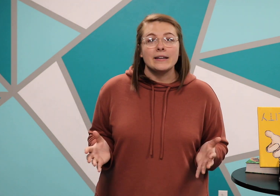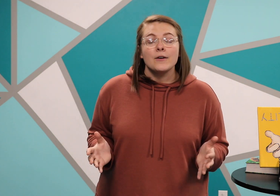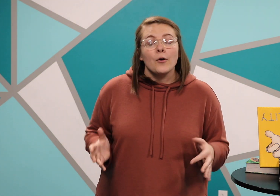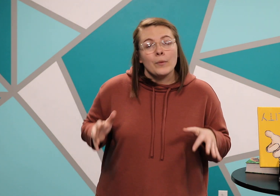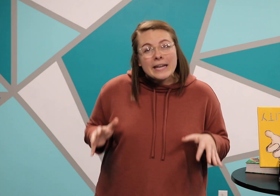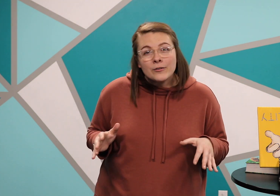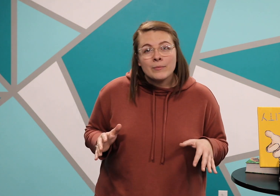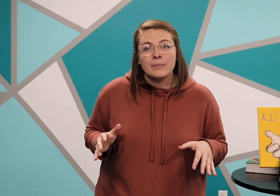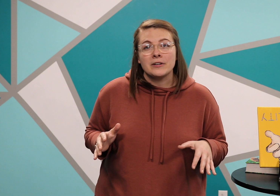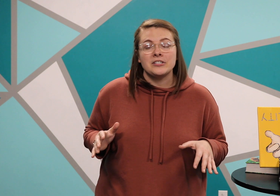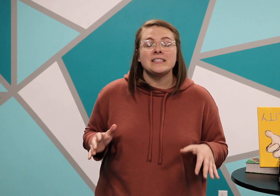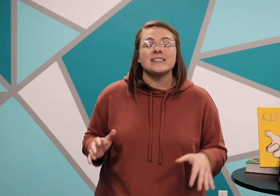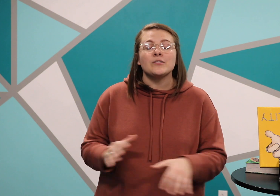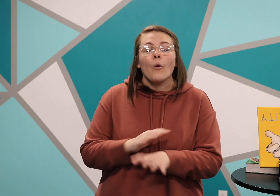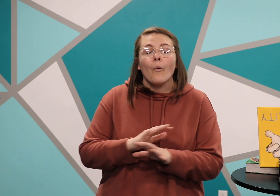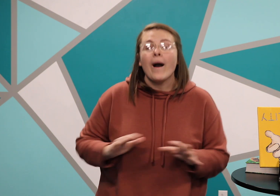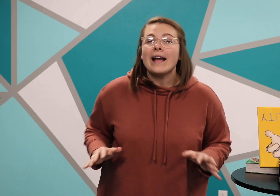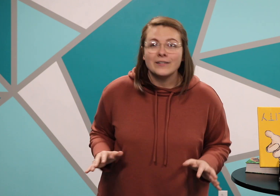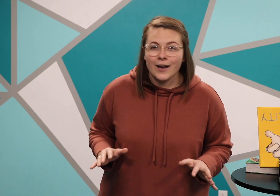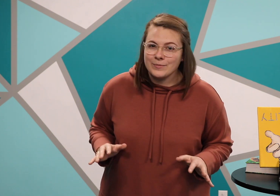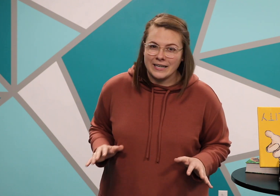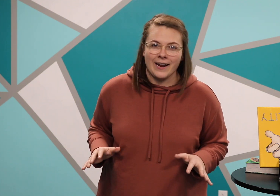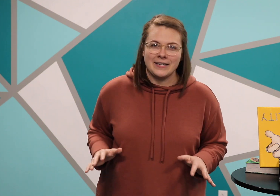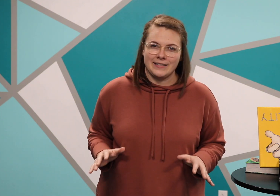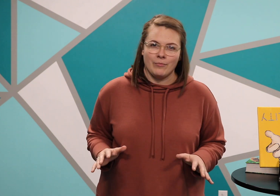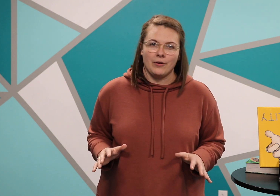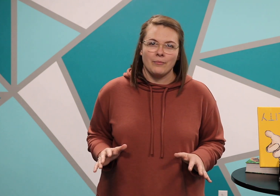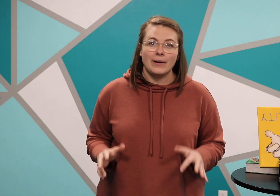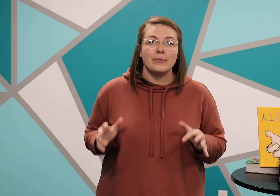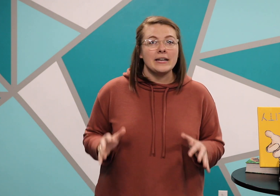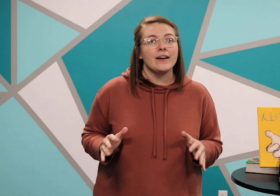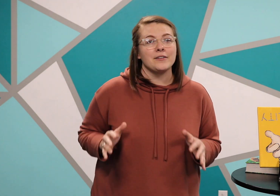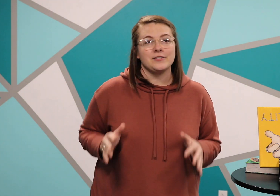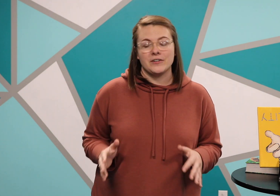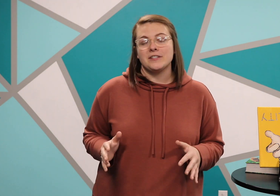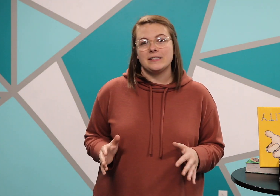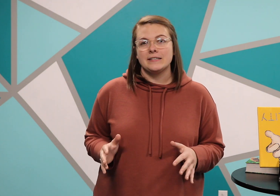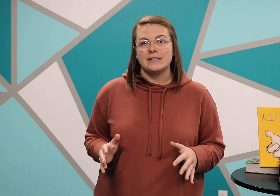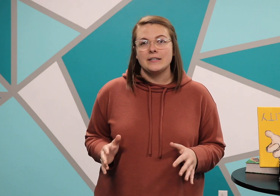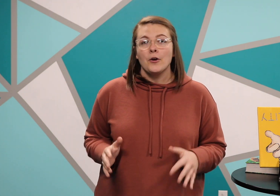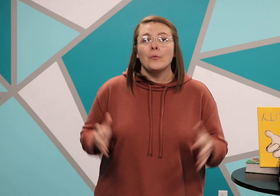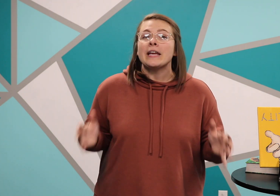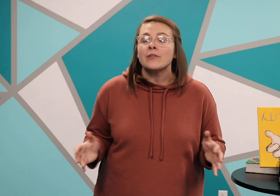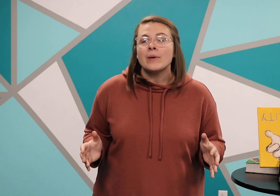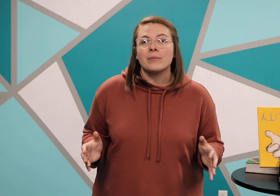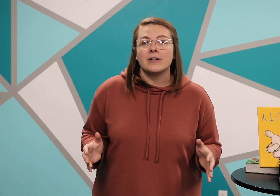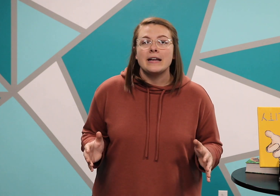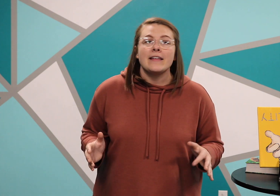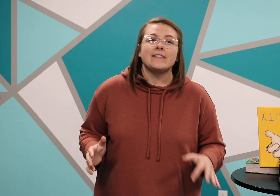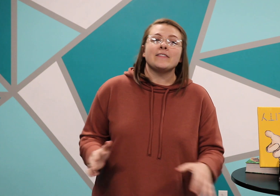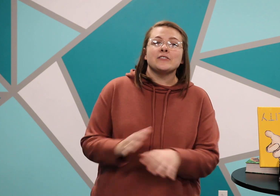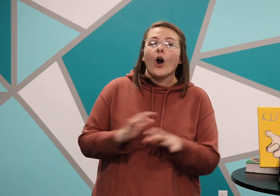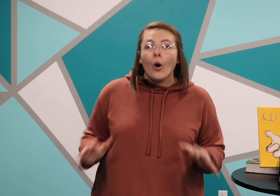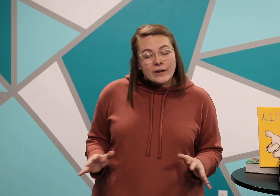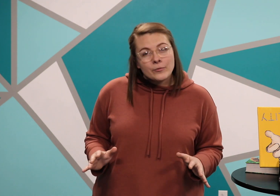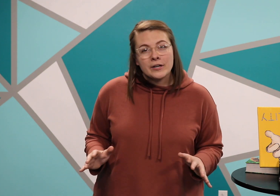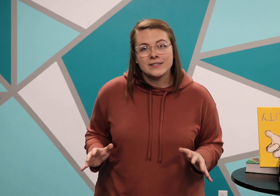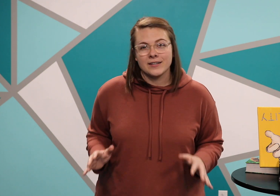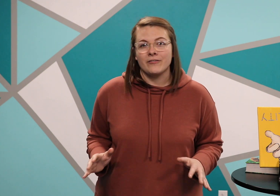we can remember Jesus's wild upside down example by putting others first. We can remember that there's always more to discover